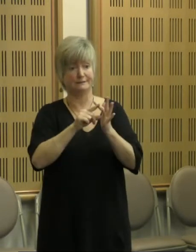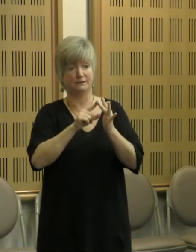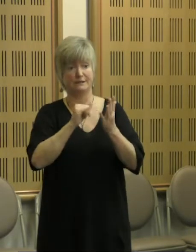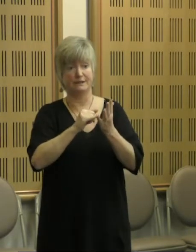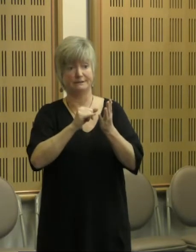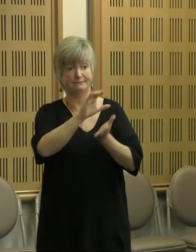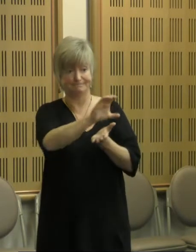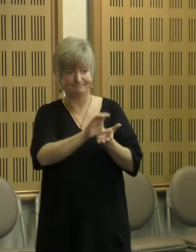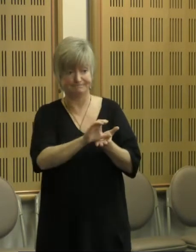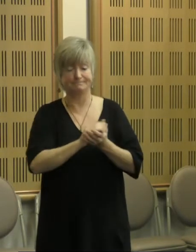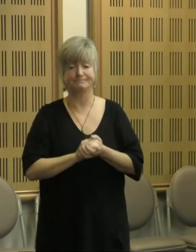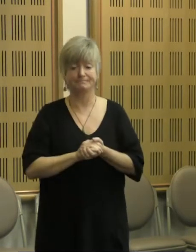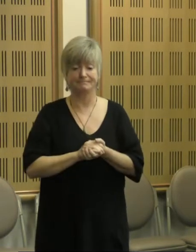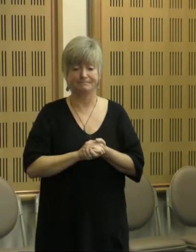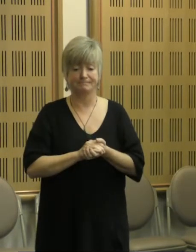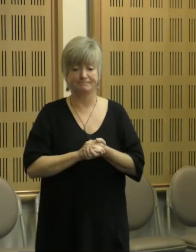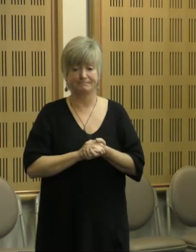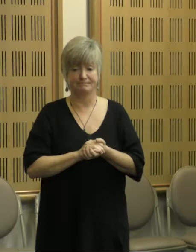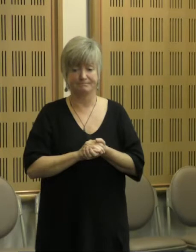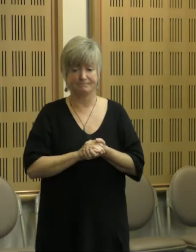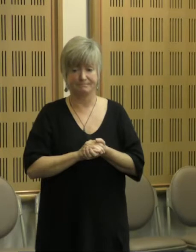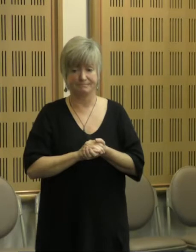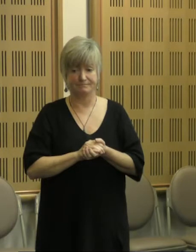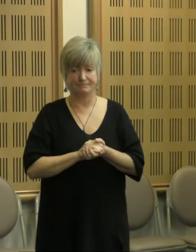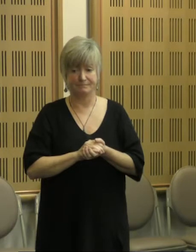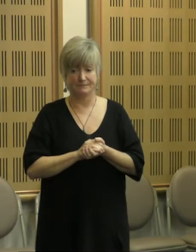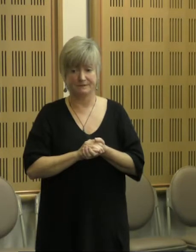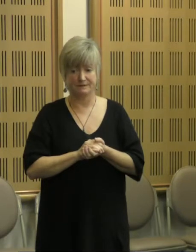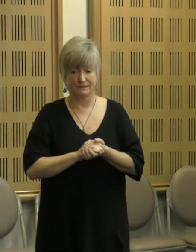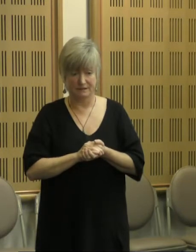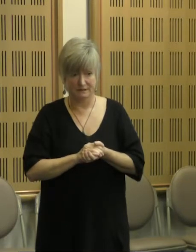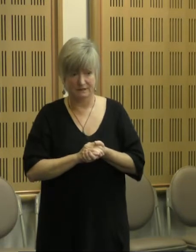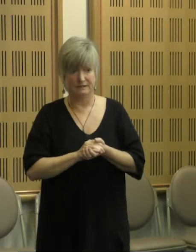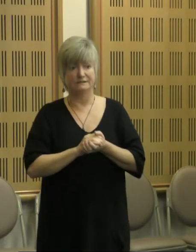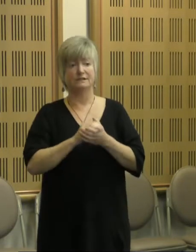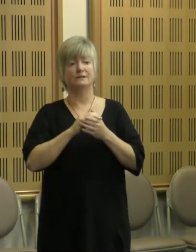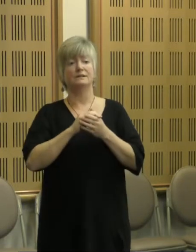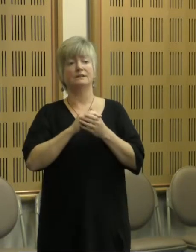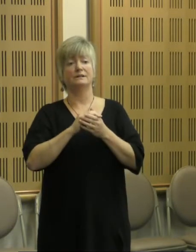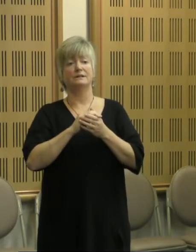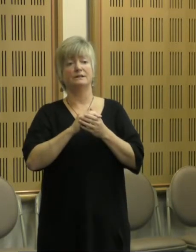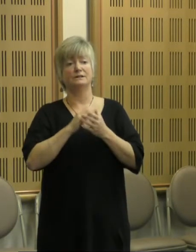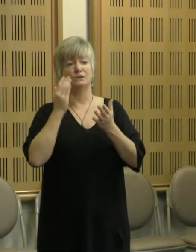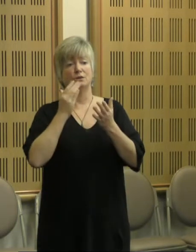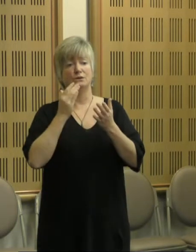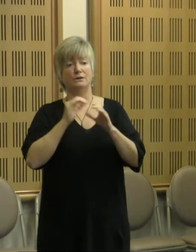And I say may deliberately as there are significant cultural implications for a scheme which is based on the individual and their goals.